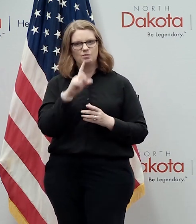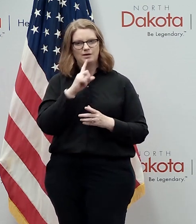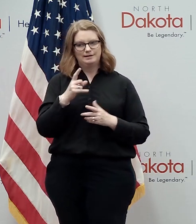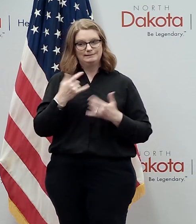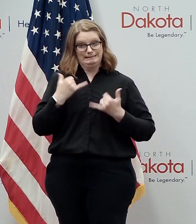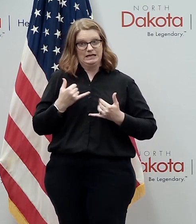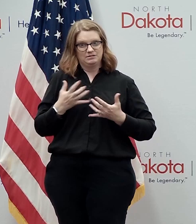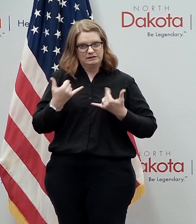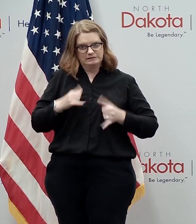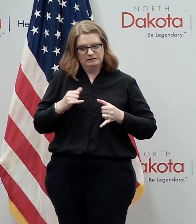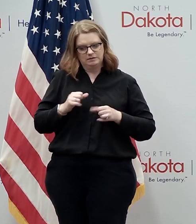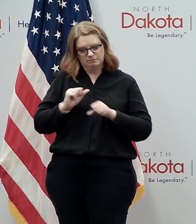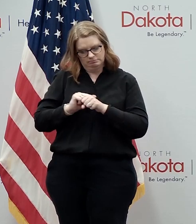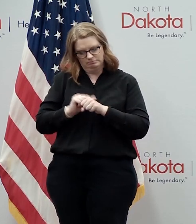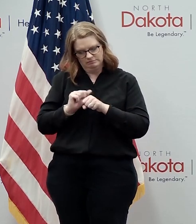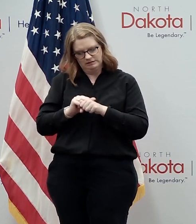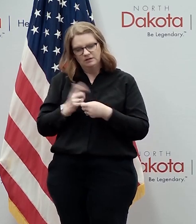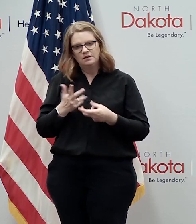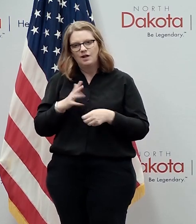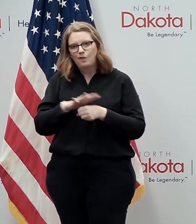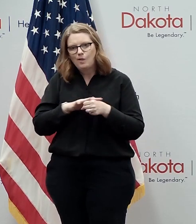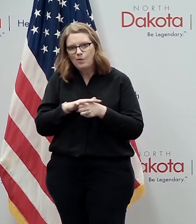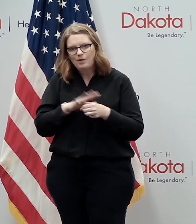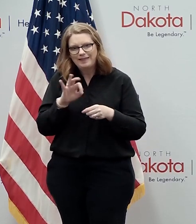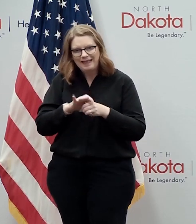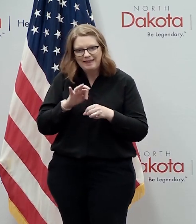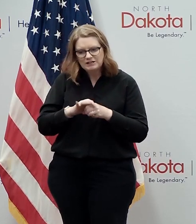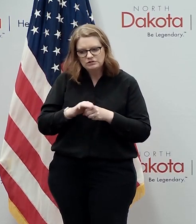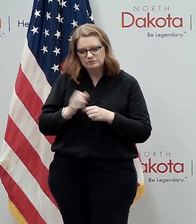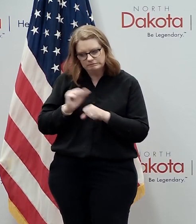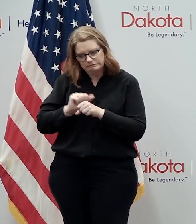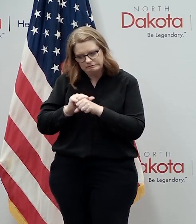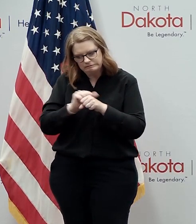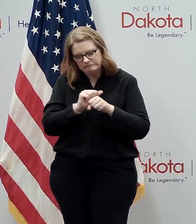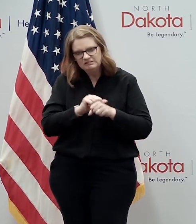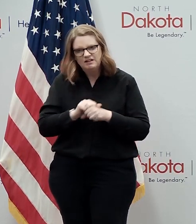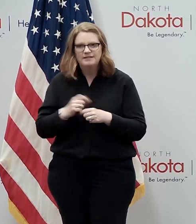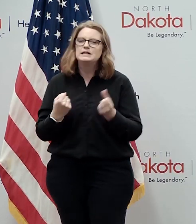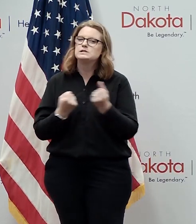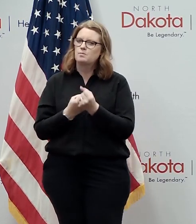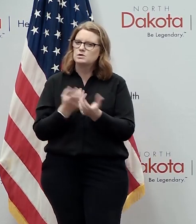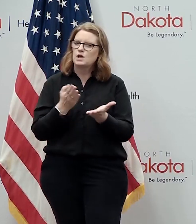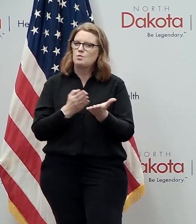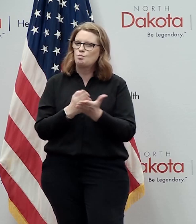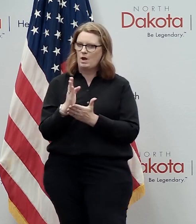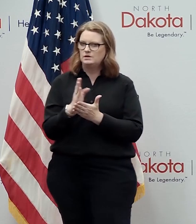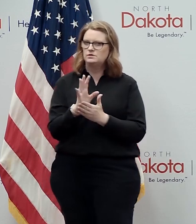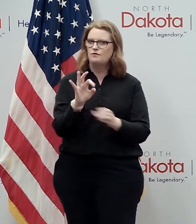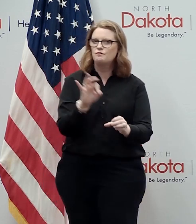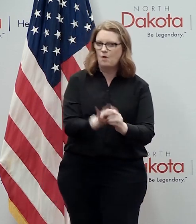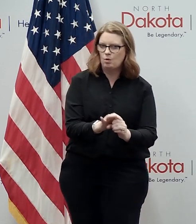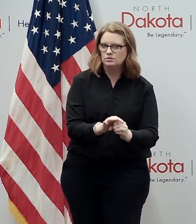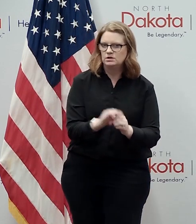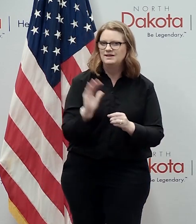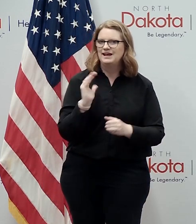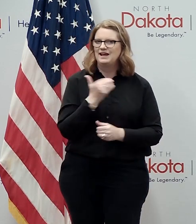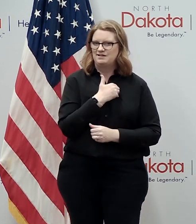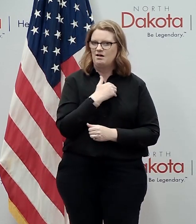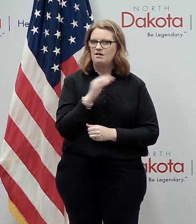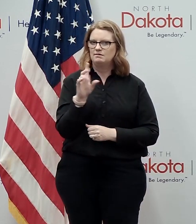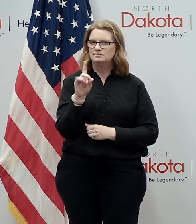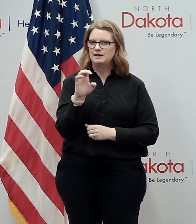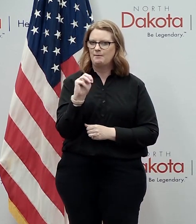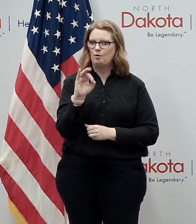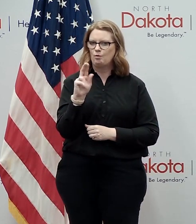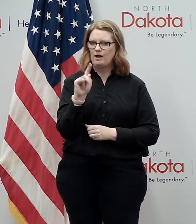the scenes local election officials uh whose hard work supports our right to vote in our democratic system in every election and we're